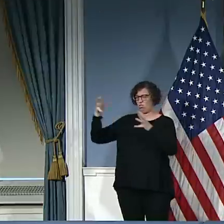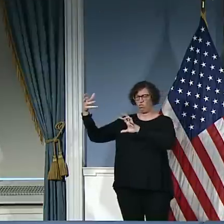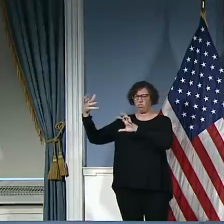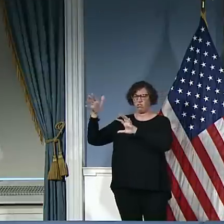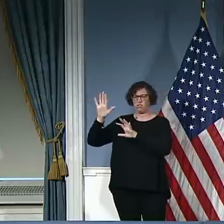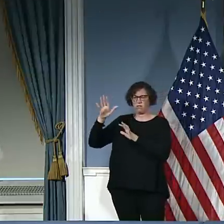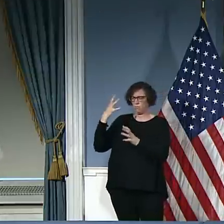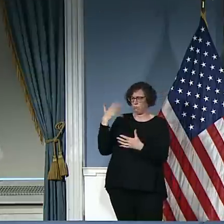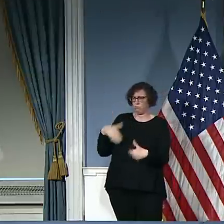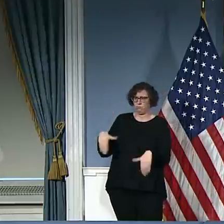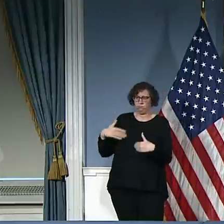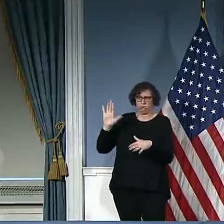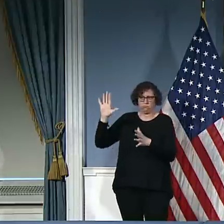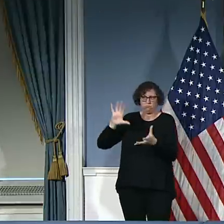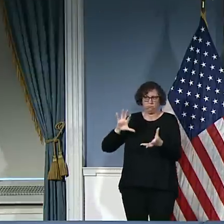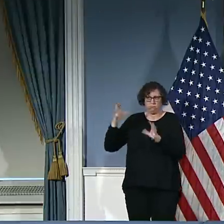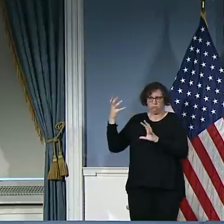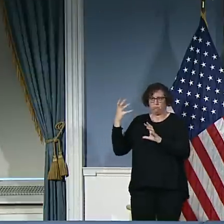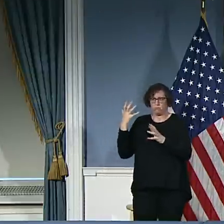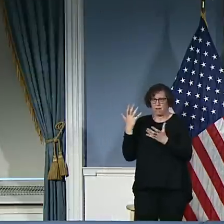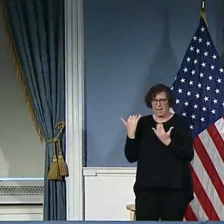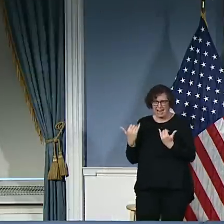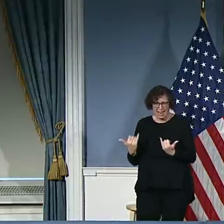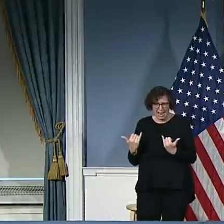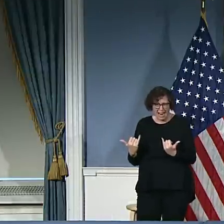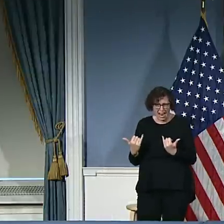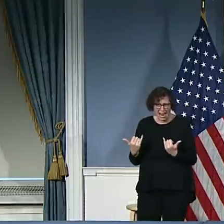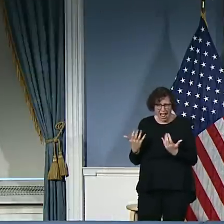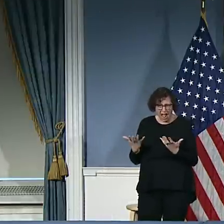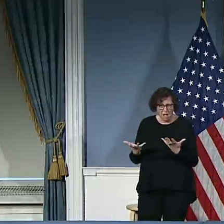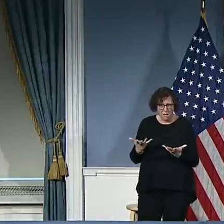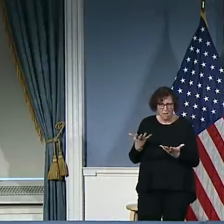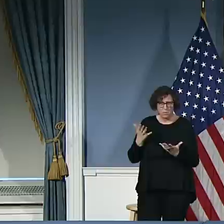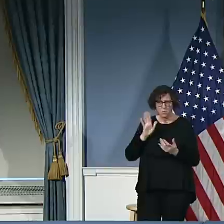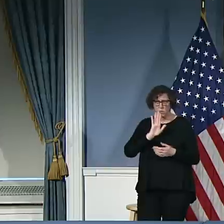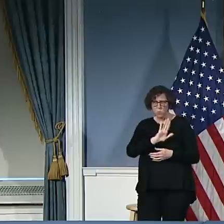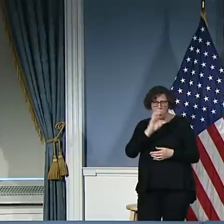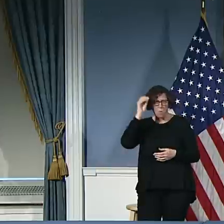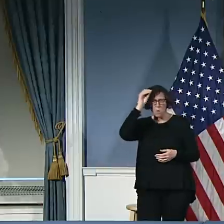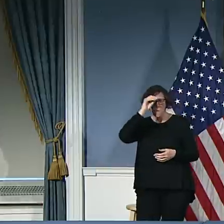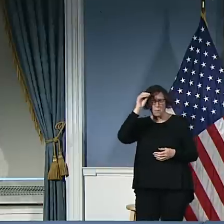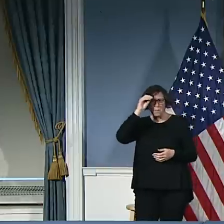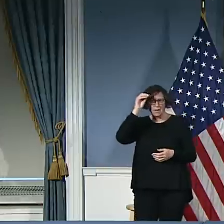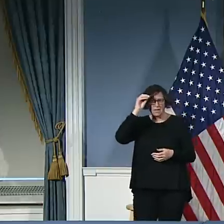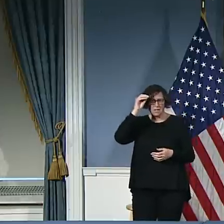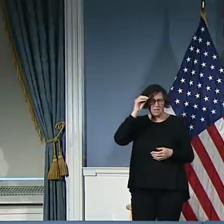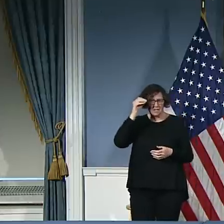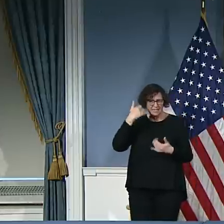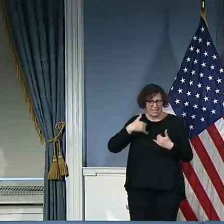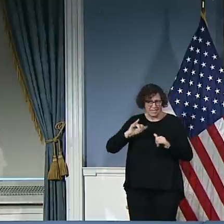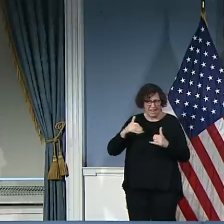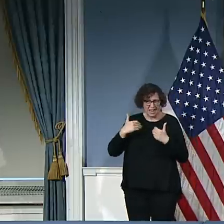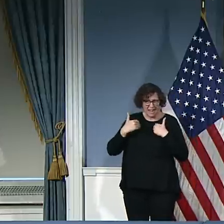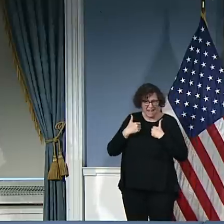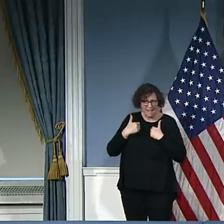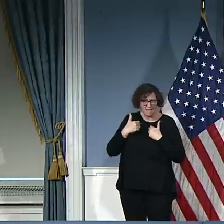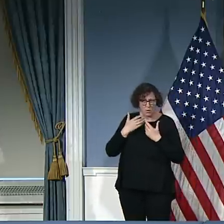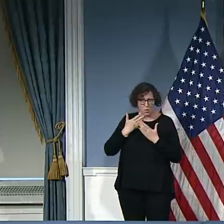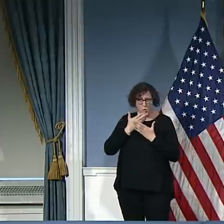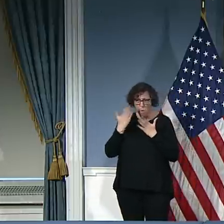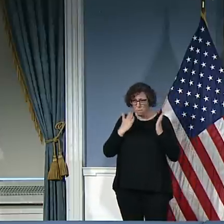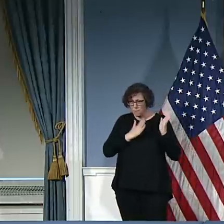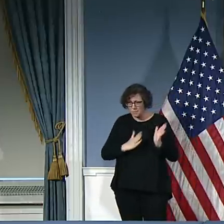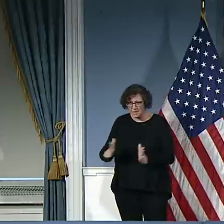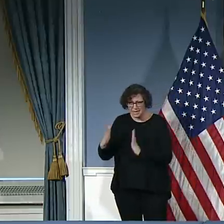very difficult circumstances. So just to be clear, I'm not asking whether the plan is in effect right now, but I am asking yes or no, does New York City have